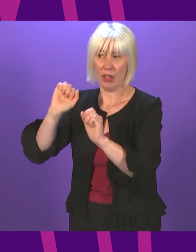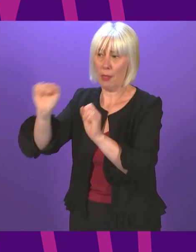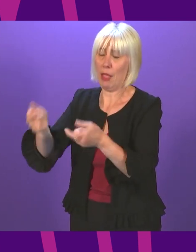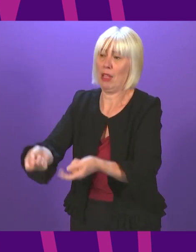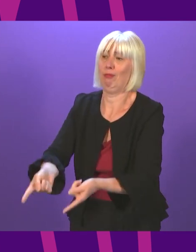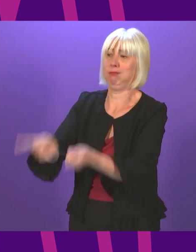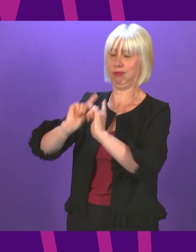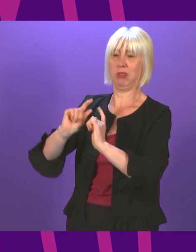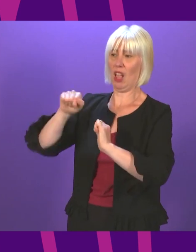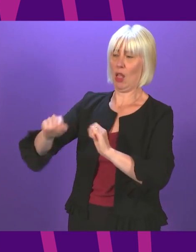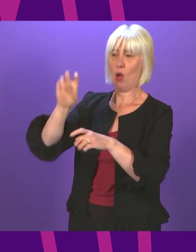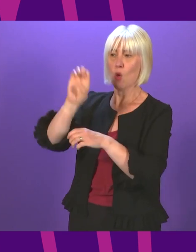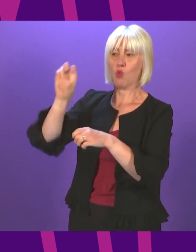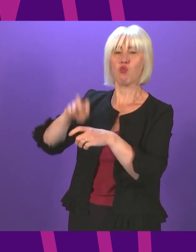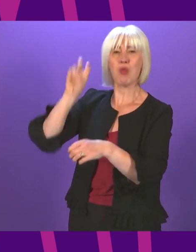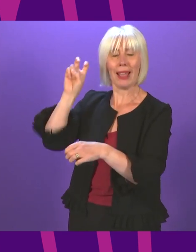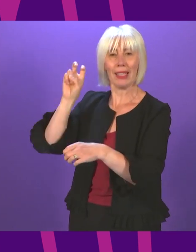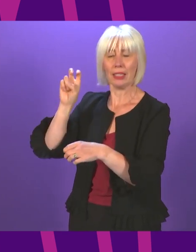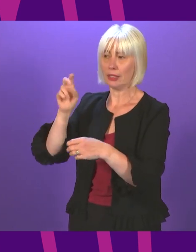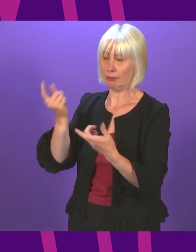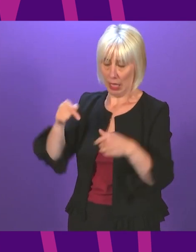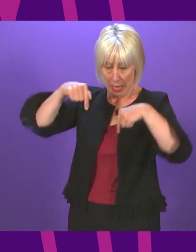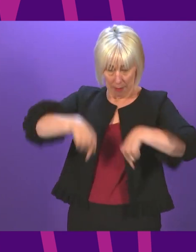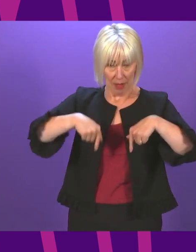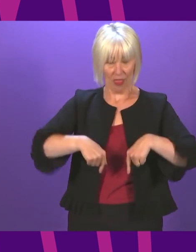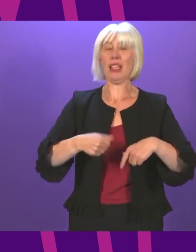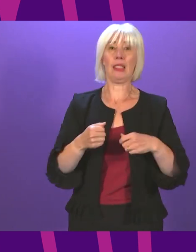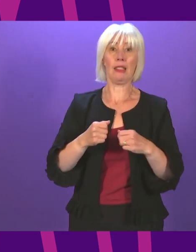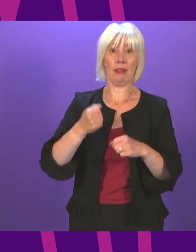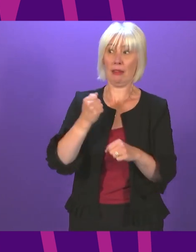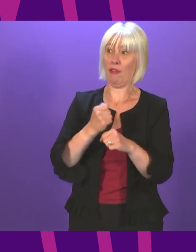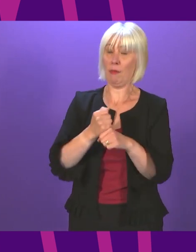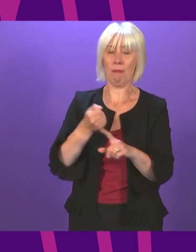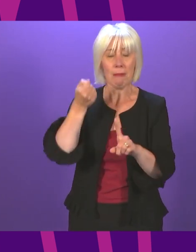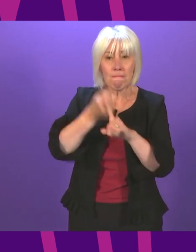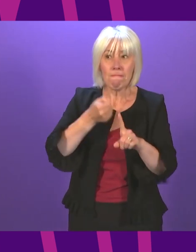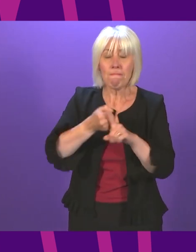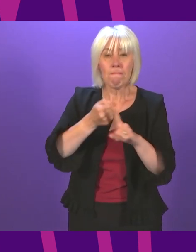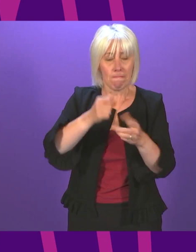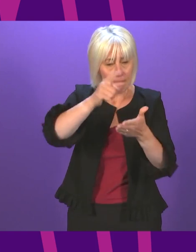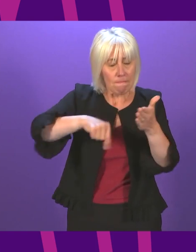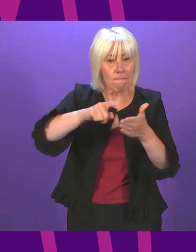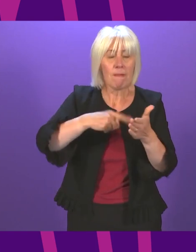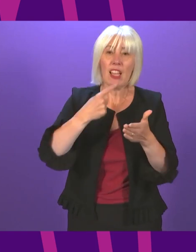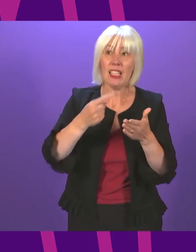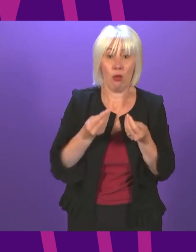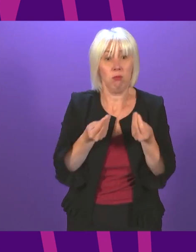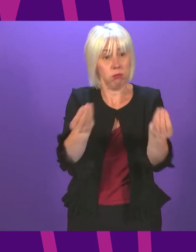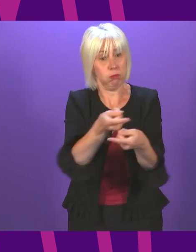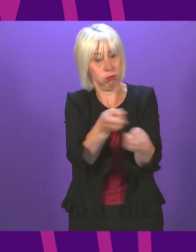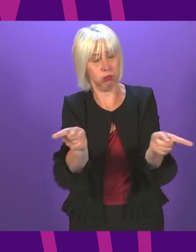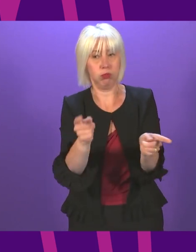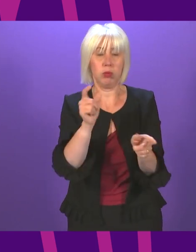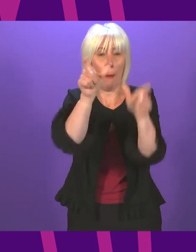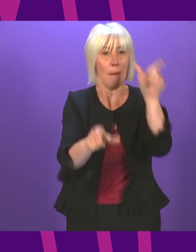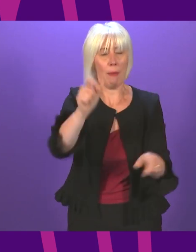Brexit and of course this government fought the election on a commitment to give the people of Scotland a choice in a referendum